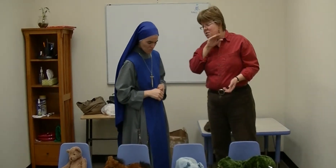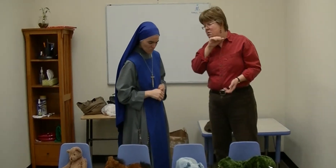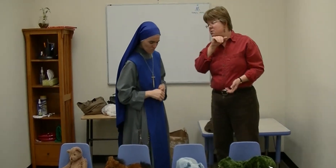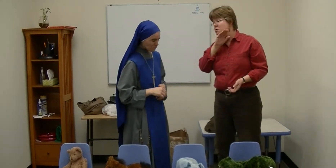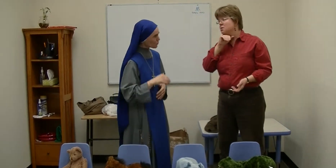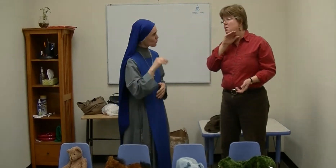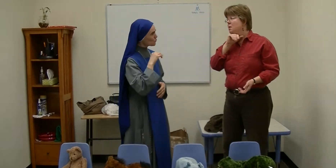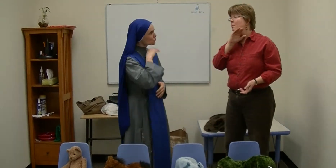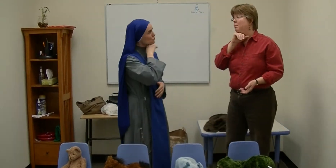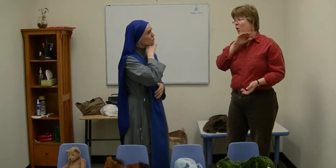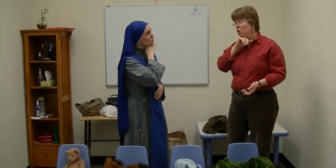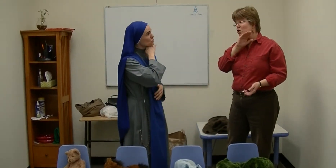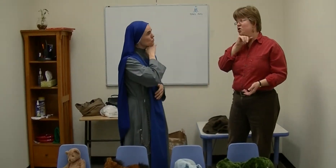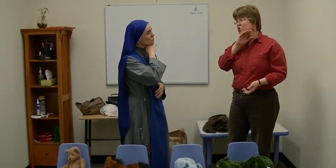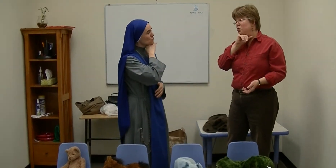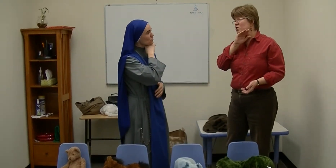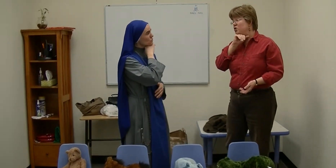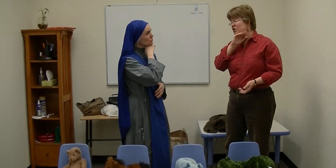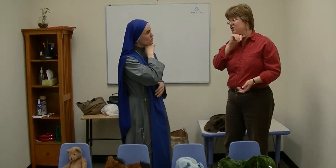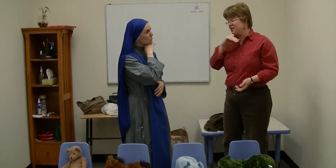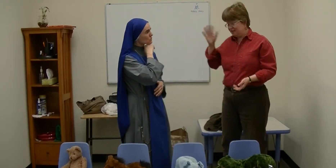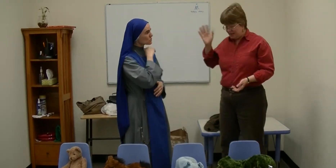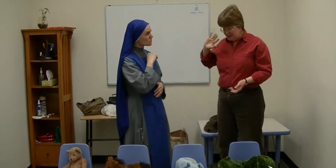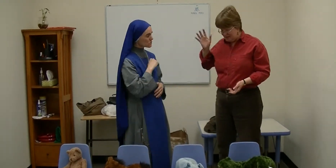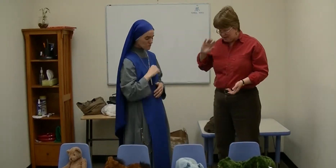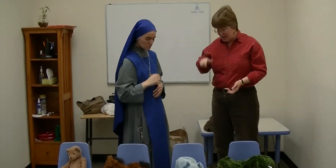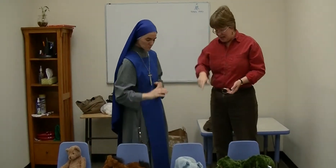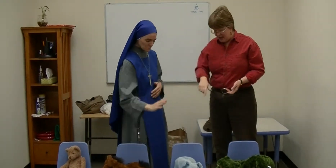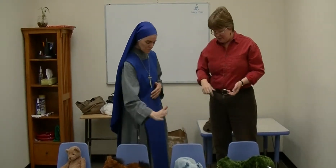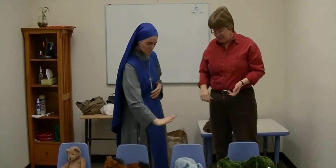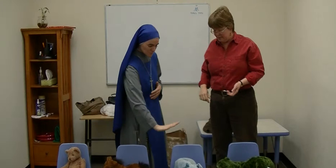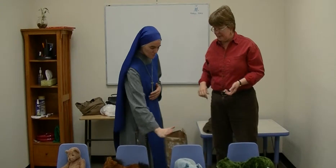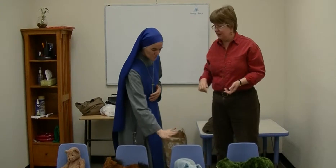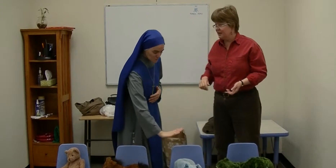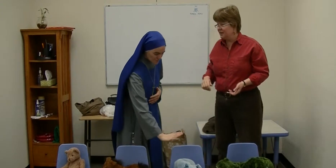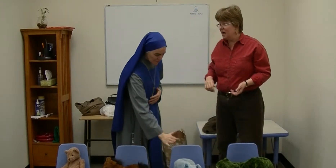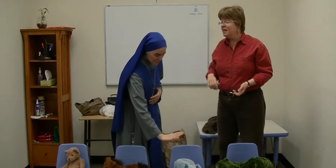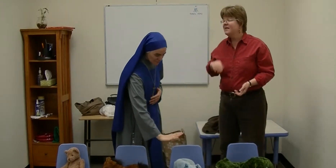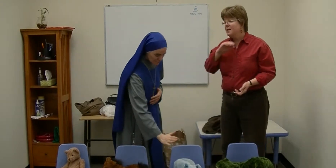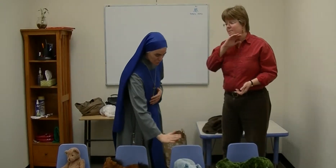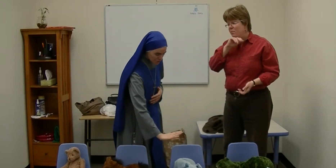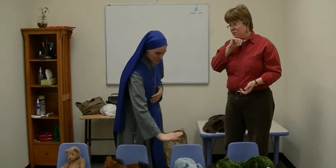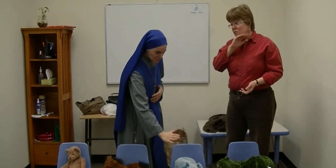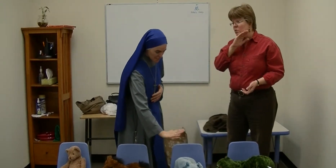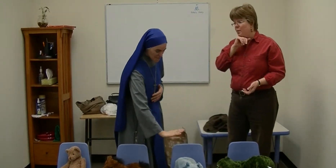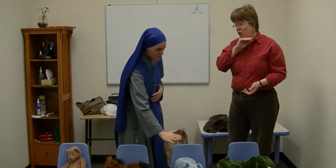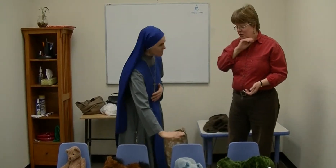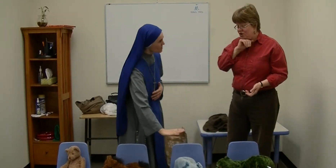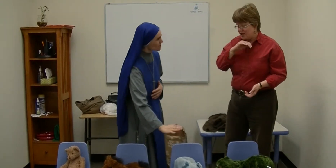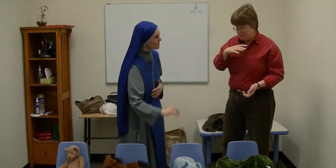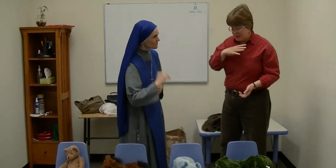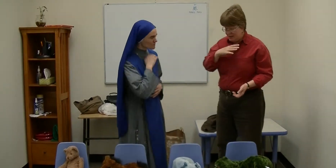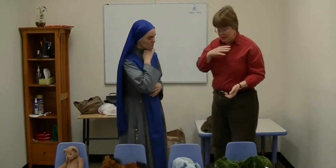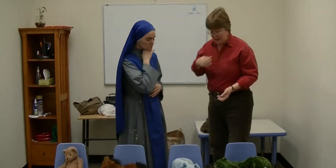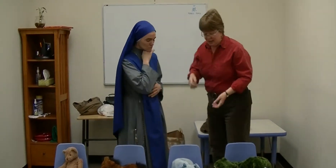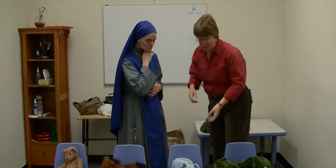Porcus. Porcus. Crocodilus. Saluta eom. Salve, porce. Porce. Bene.-huh.